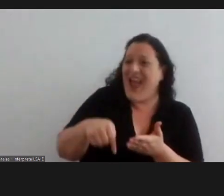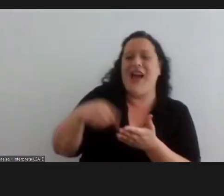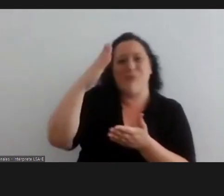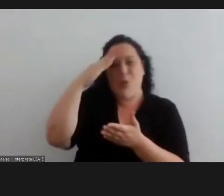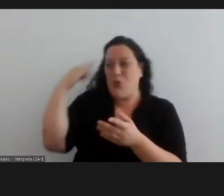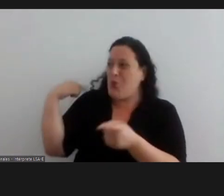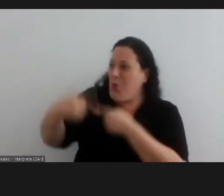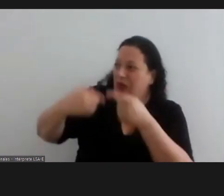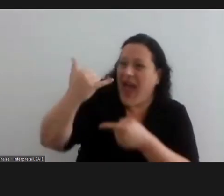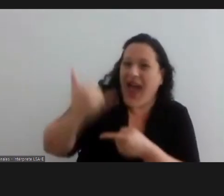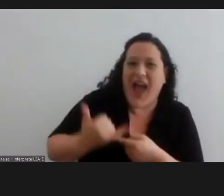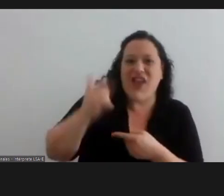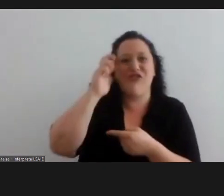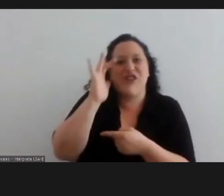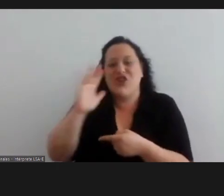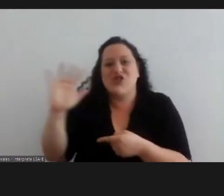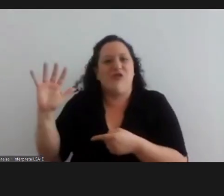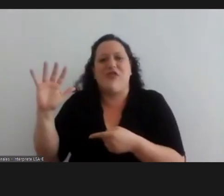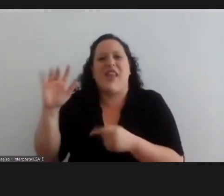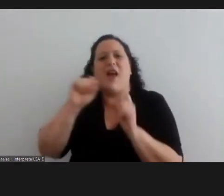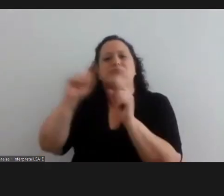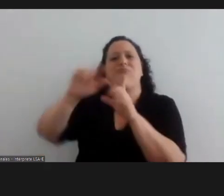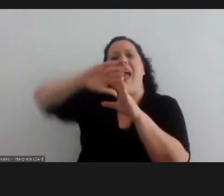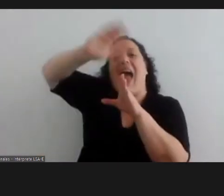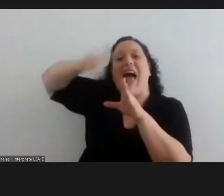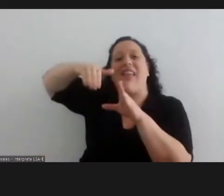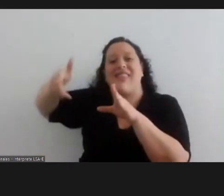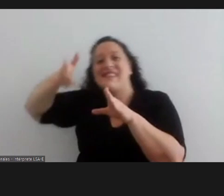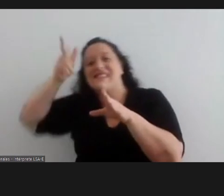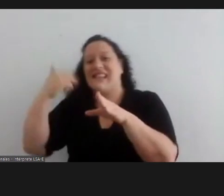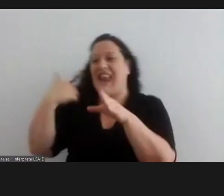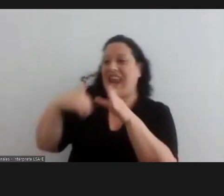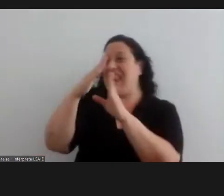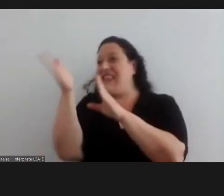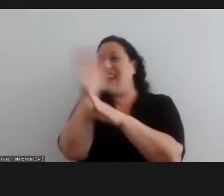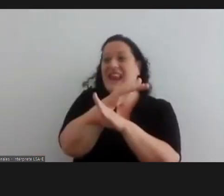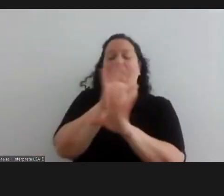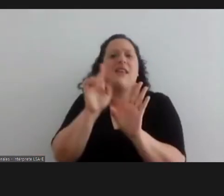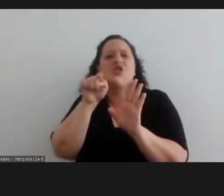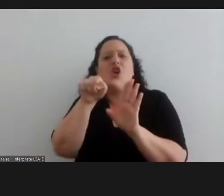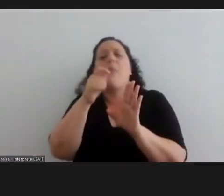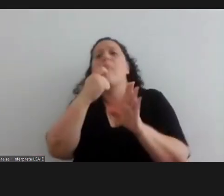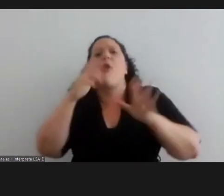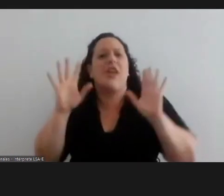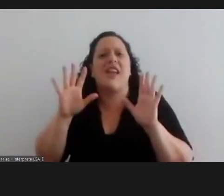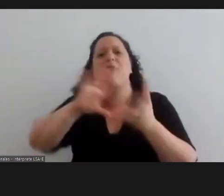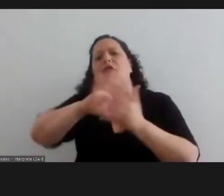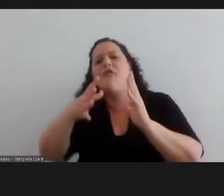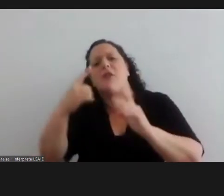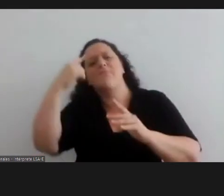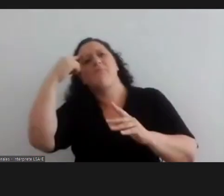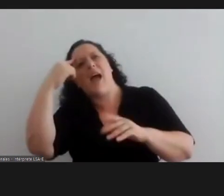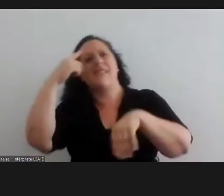there is a lot of culture behind that the indian culture has a different conception of time and space